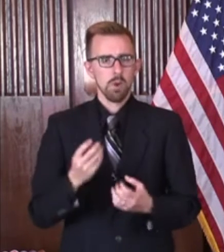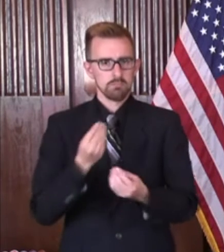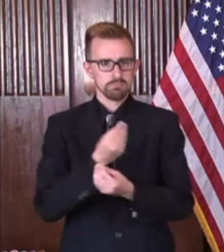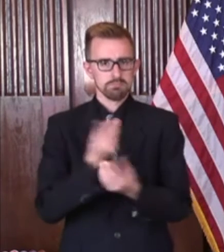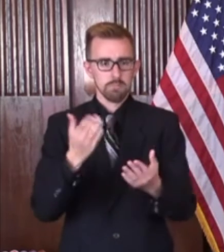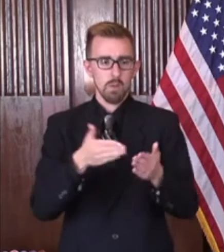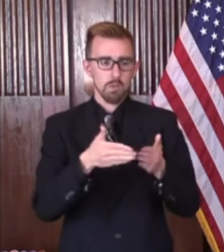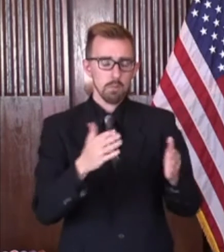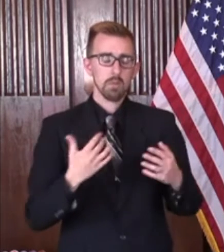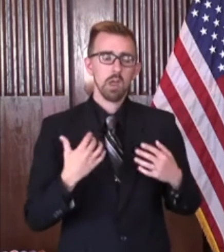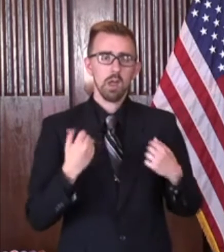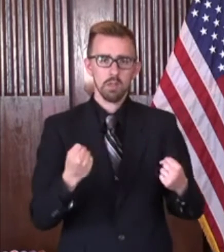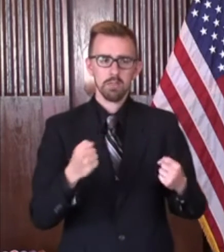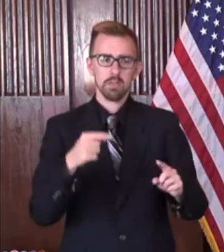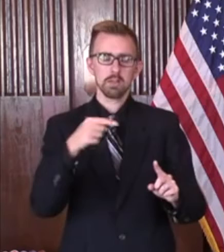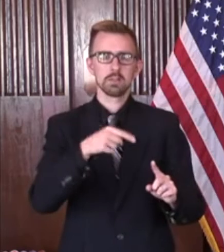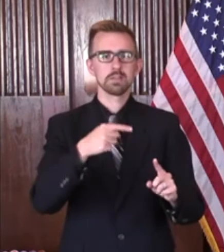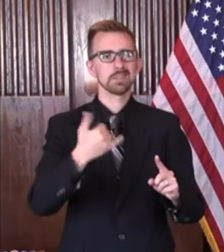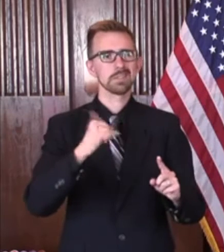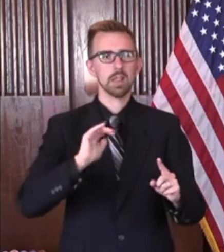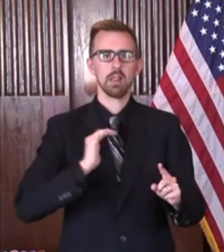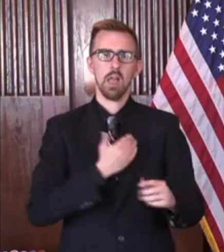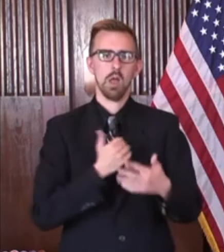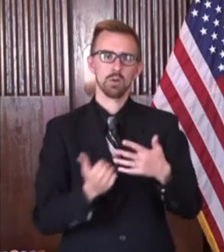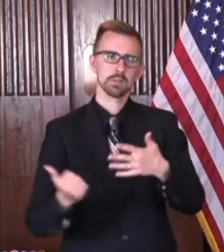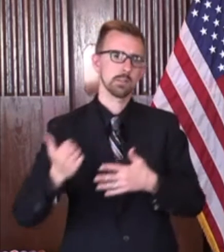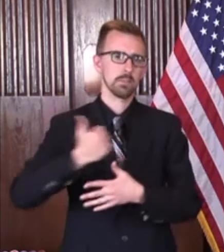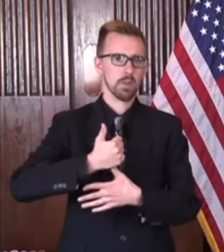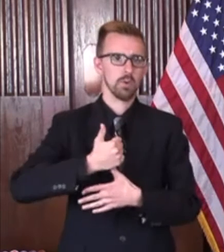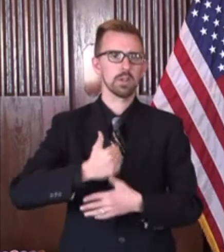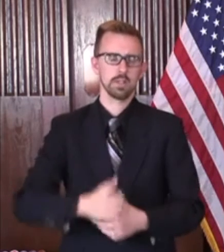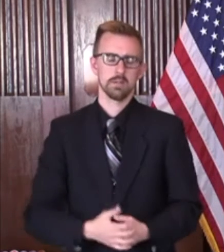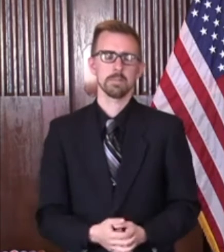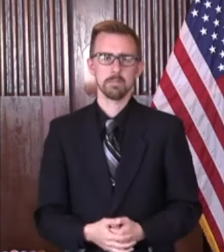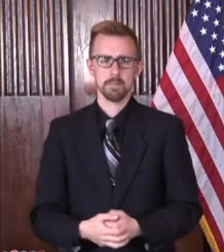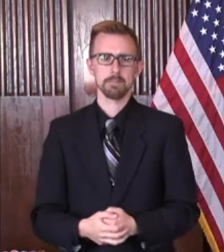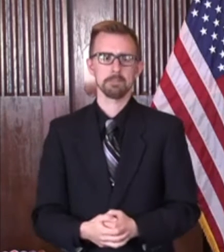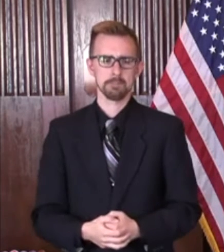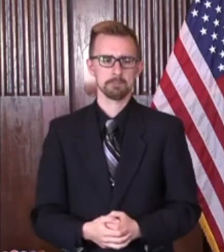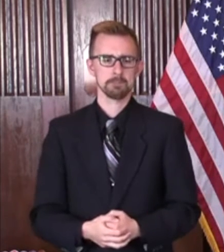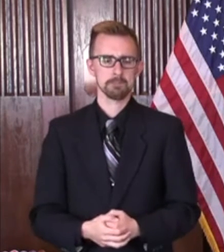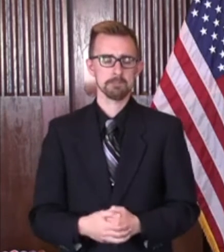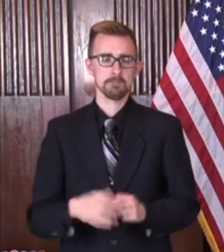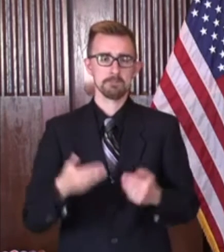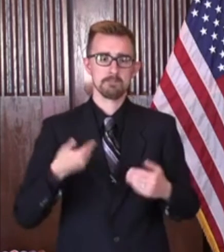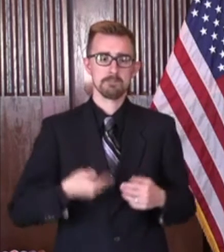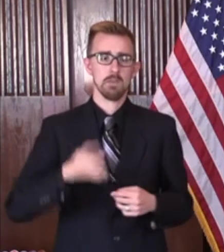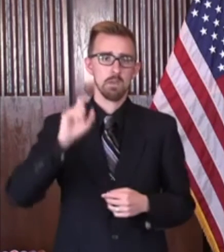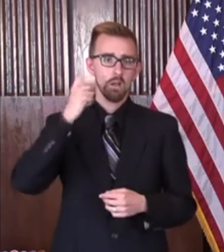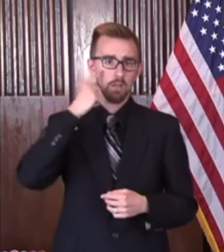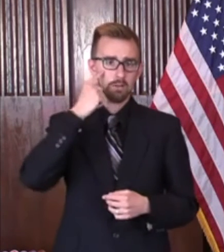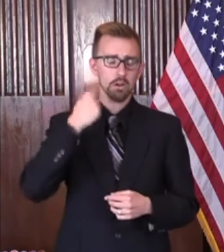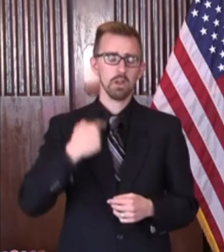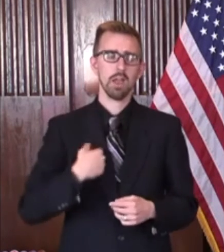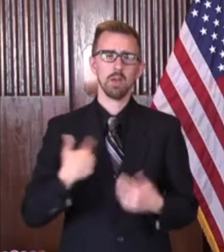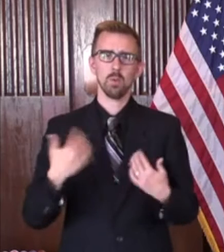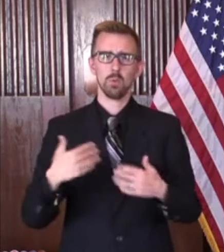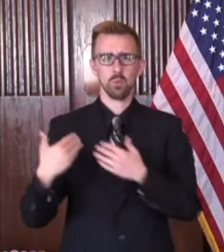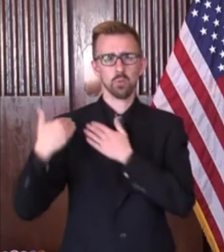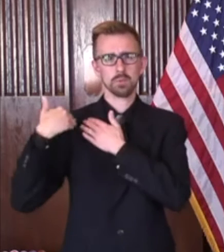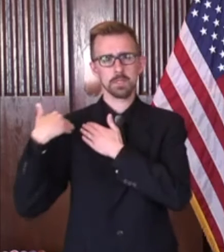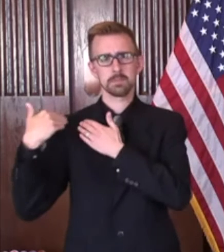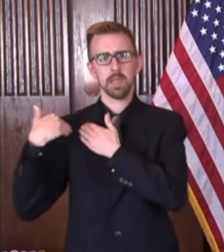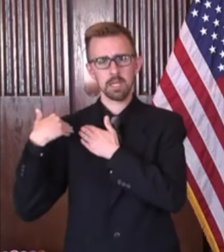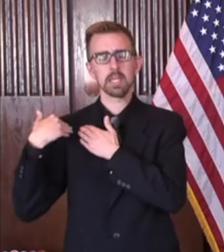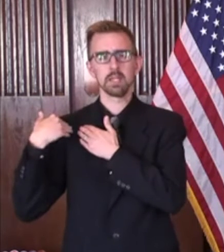that public health remains our number one priority. As governor, I have no greater responsibility